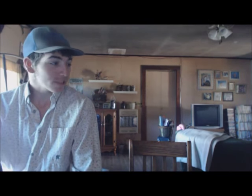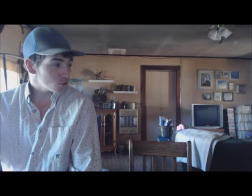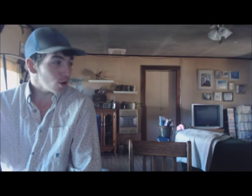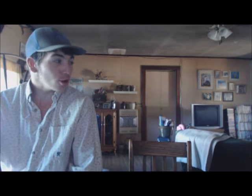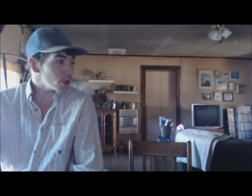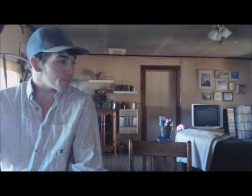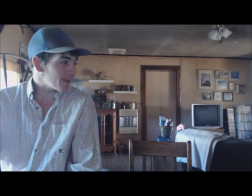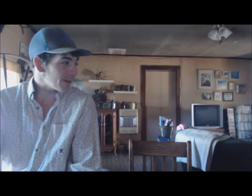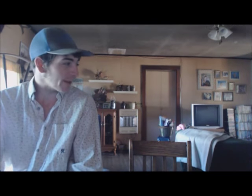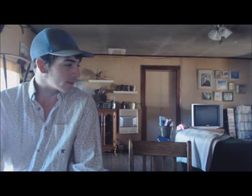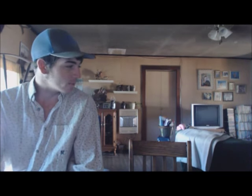Control your pig!